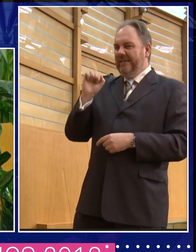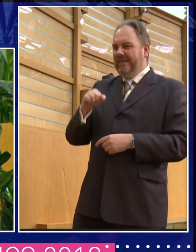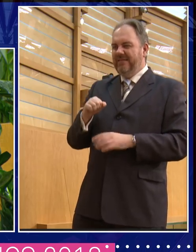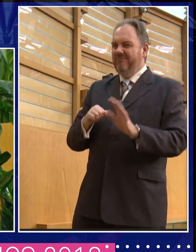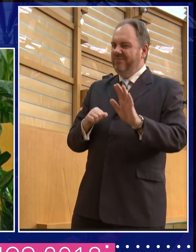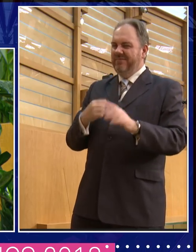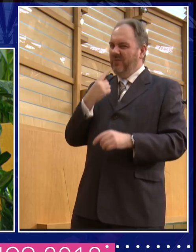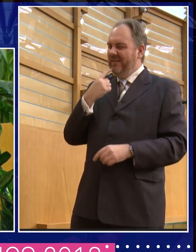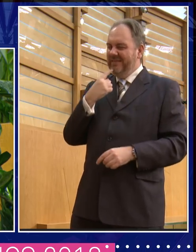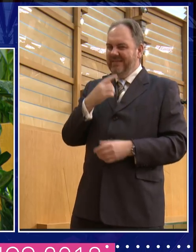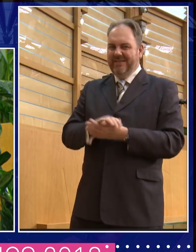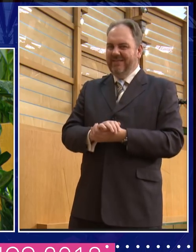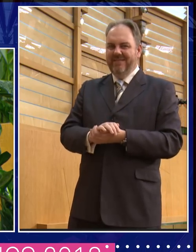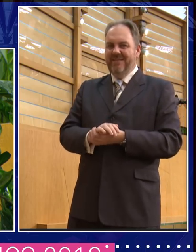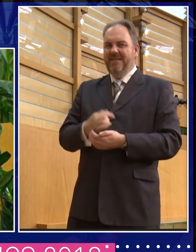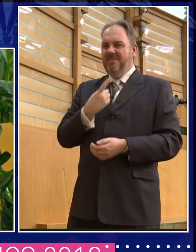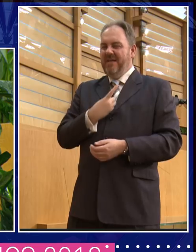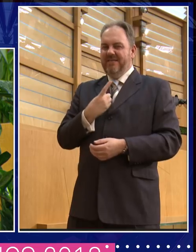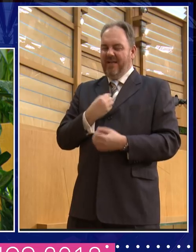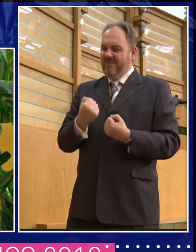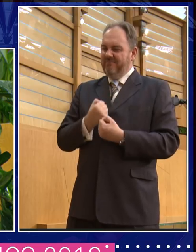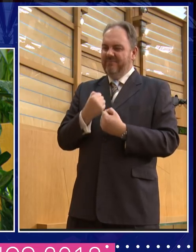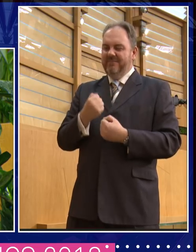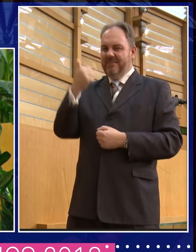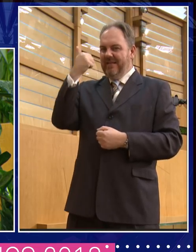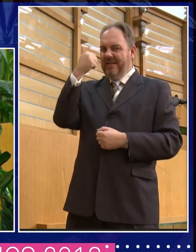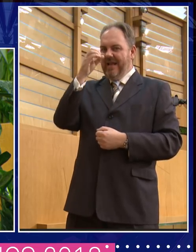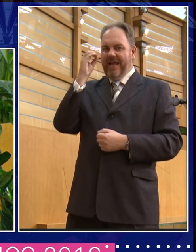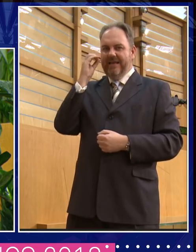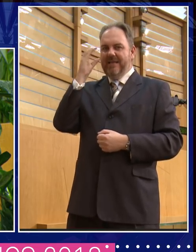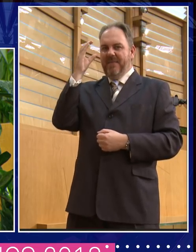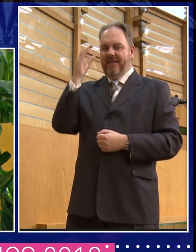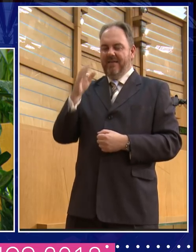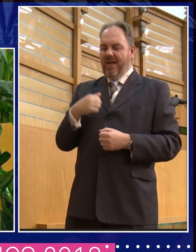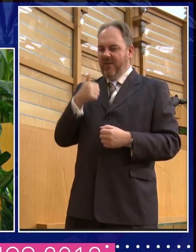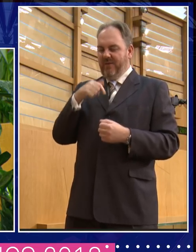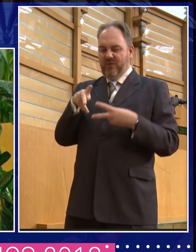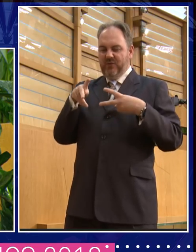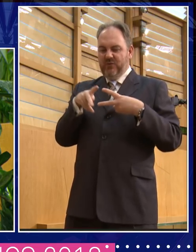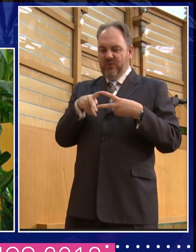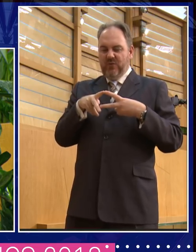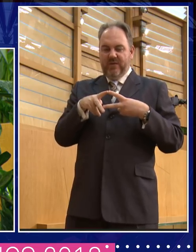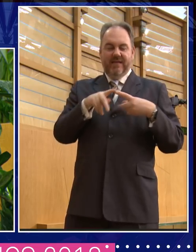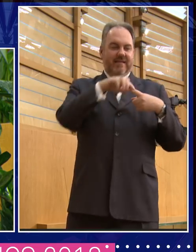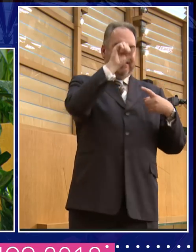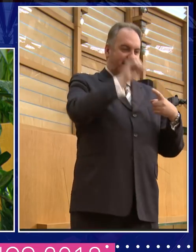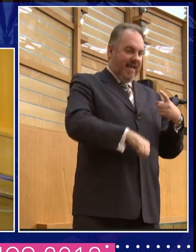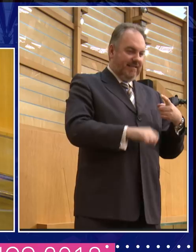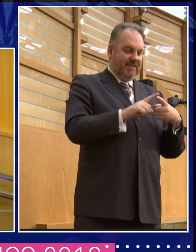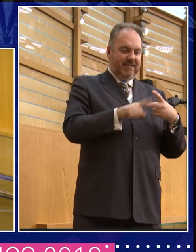again, I'm such a bloody academic. I'm sorry. I've always got, I've always got two answers which are diametrically opposed, right? One